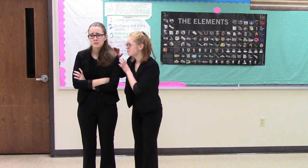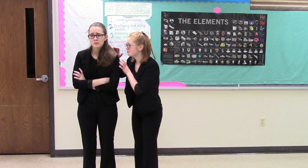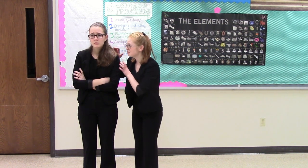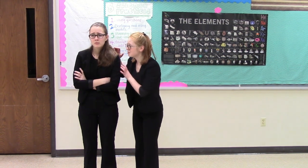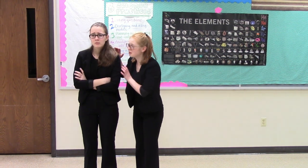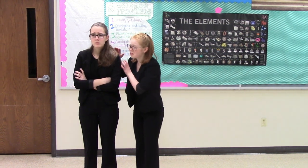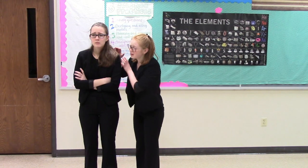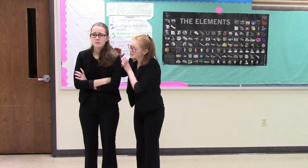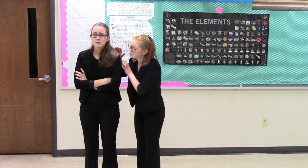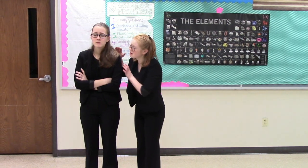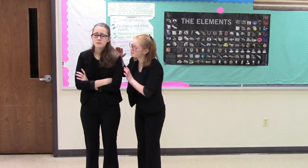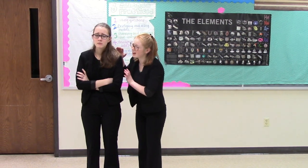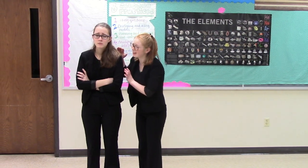You're going to be fine.